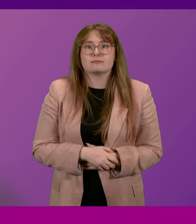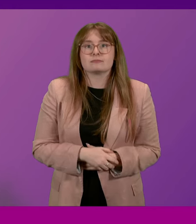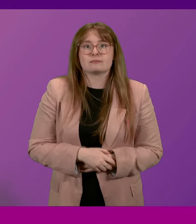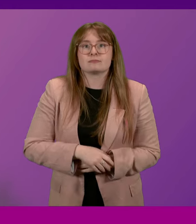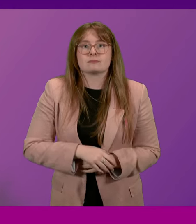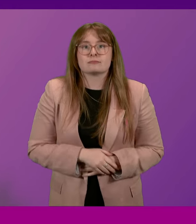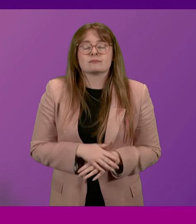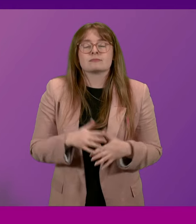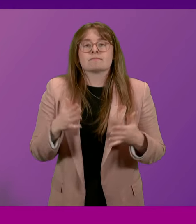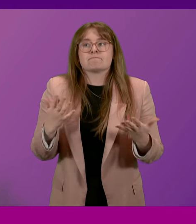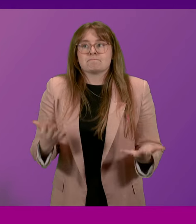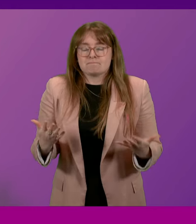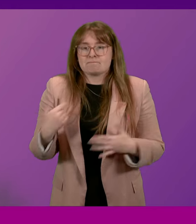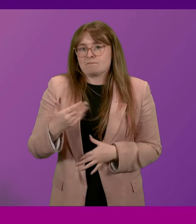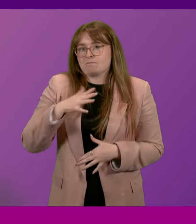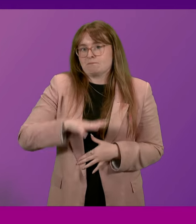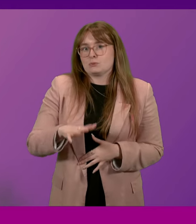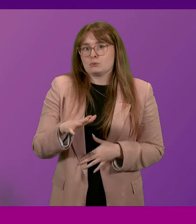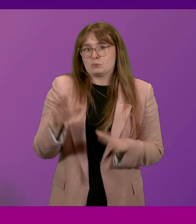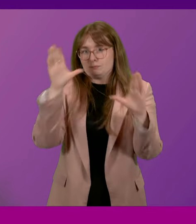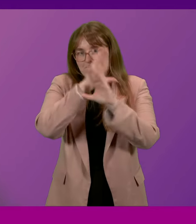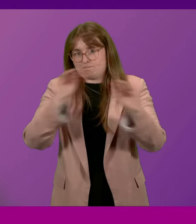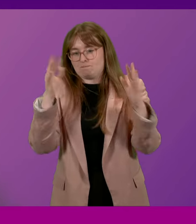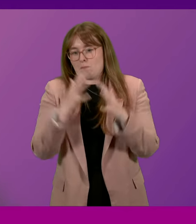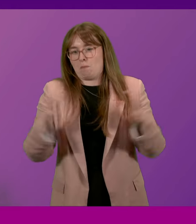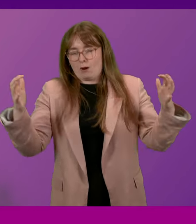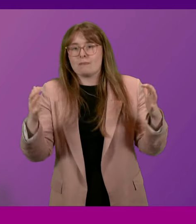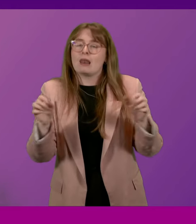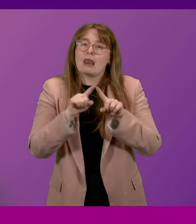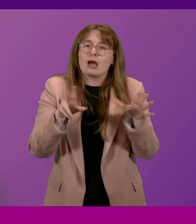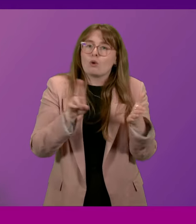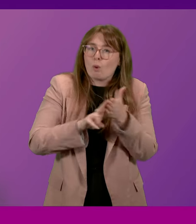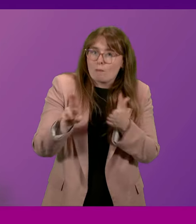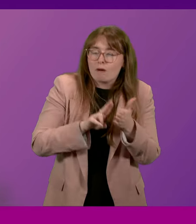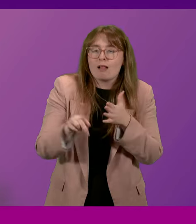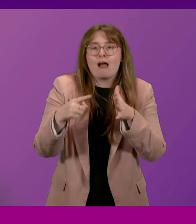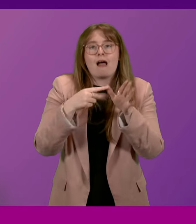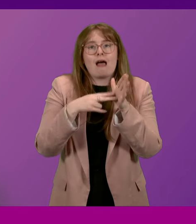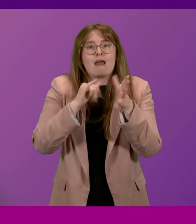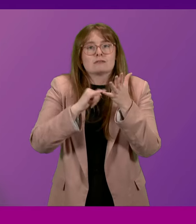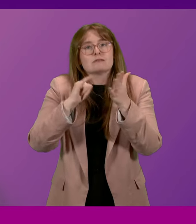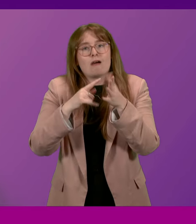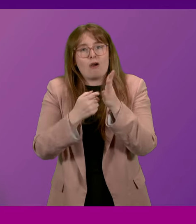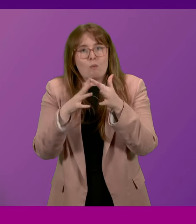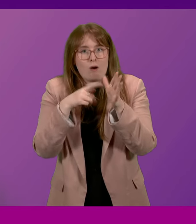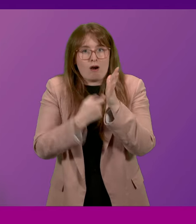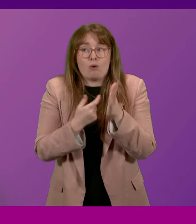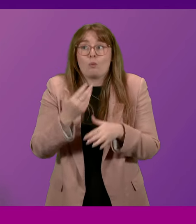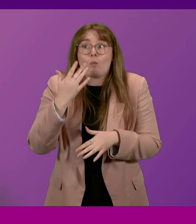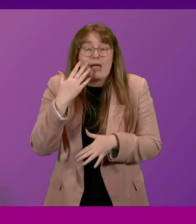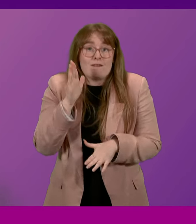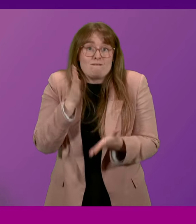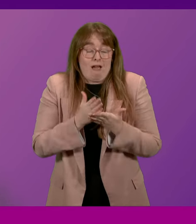I would just point out to Parliament that, as usual, Anas Sarwar, when he's faced with